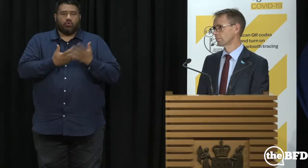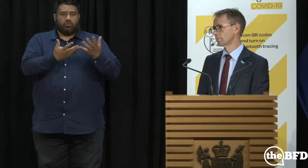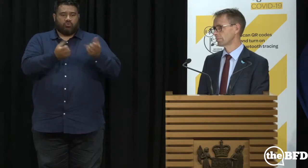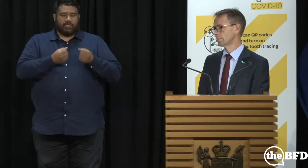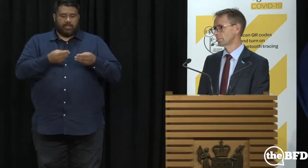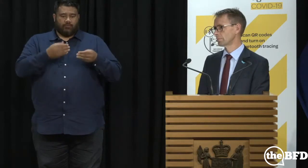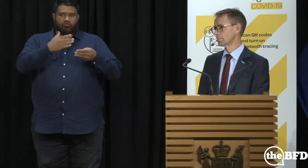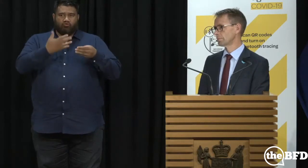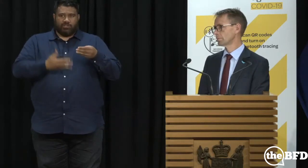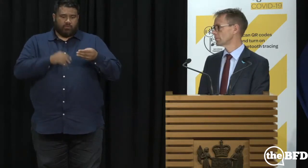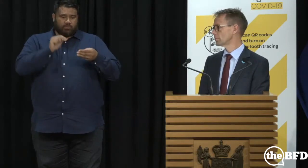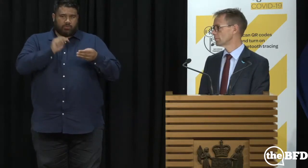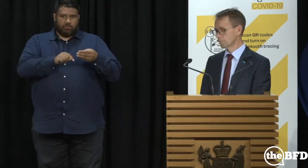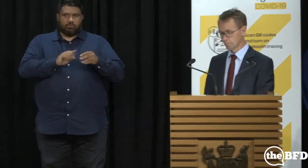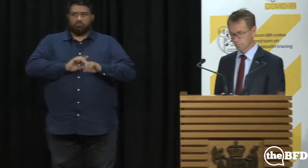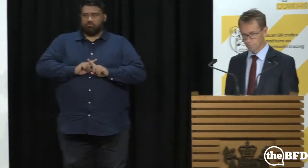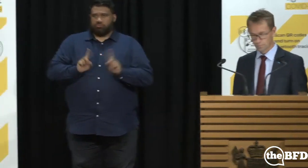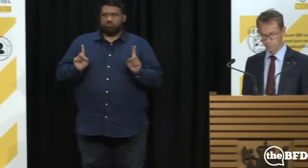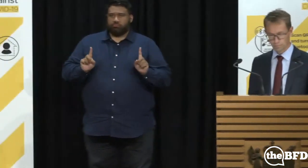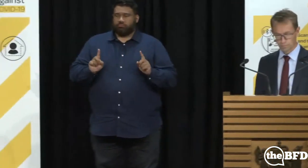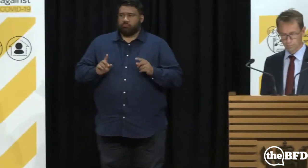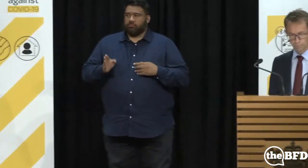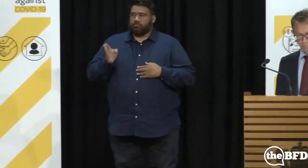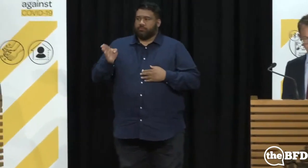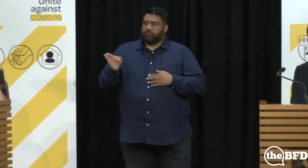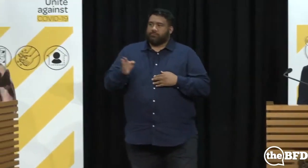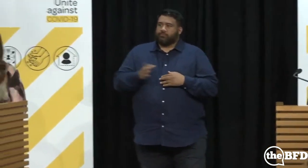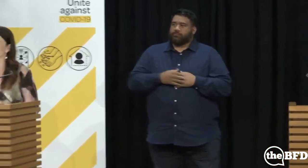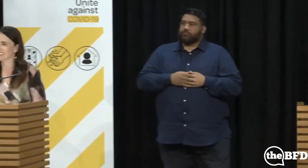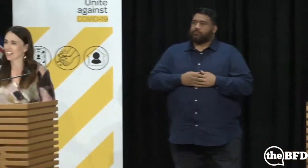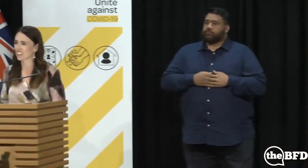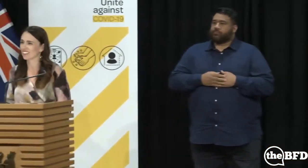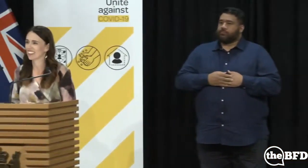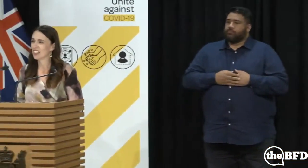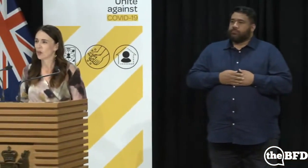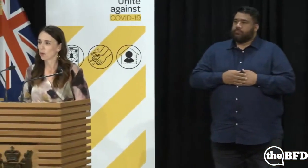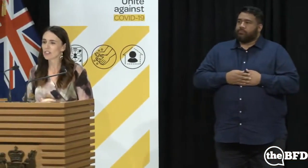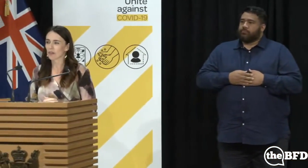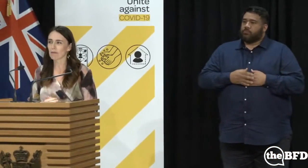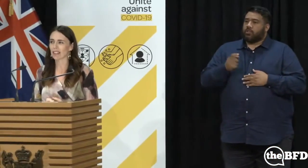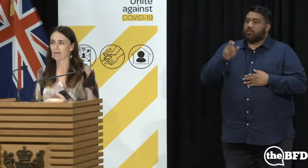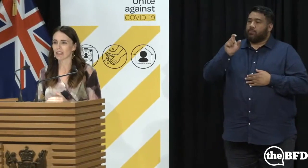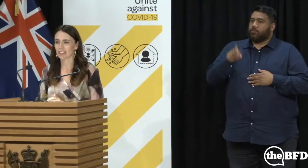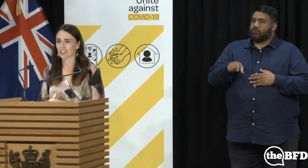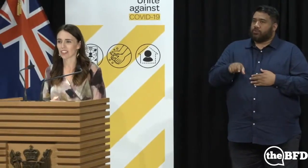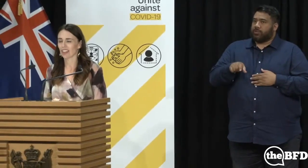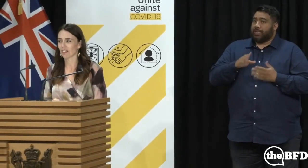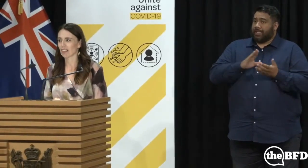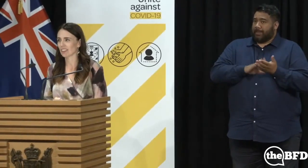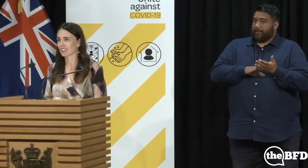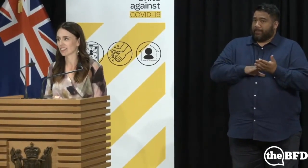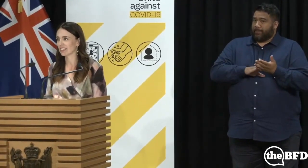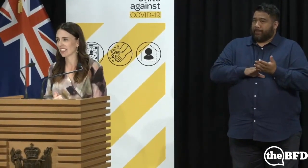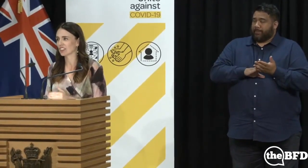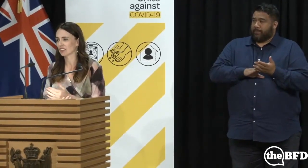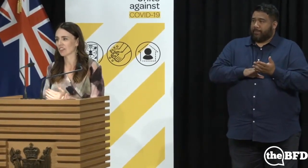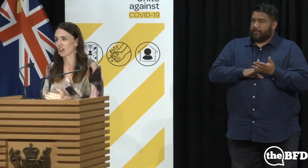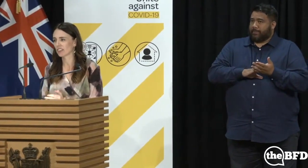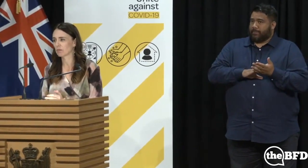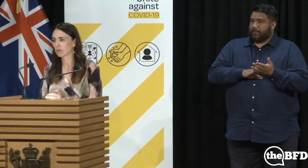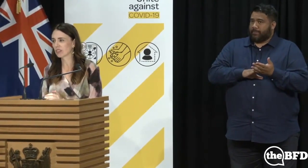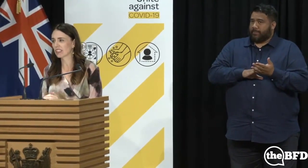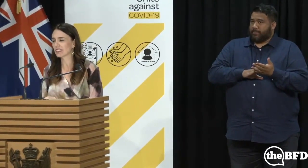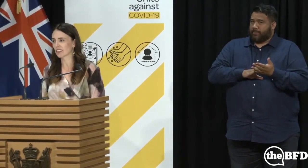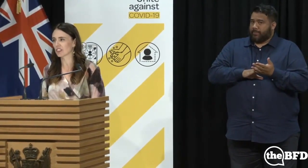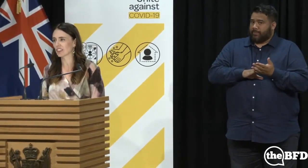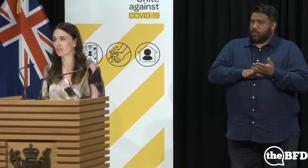And I will just reiterate again, this was an individual who had gone through managed isolation. We drum in that messaging around the dangers of